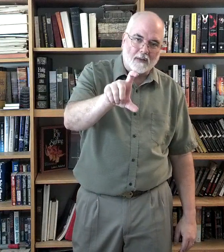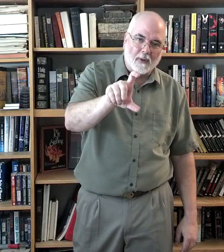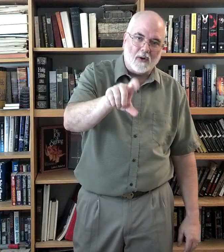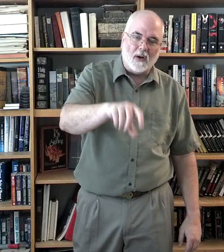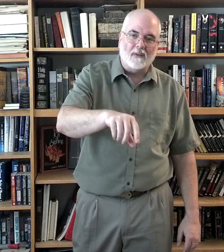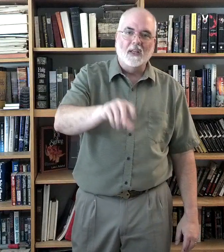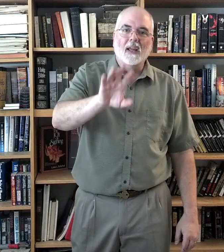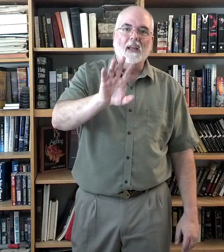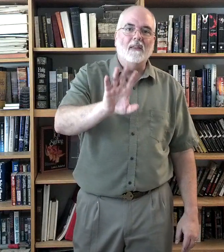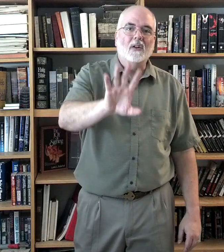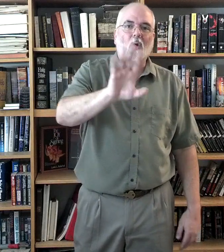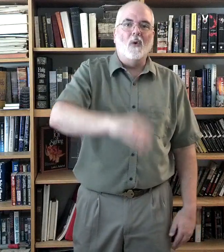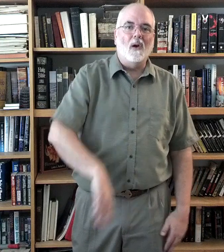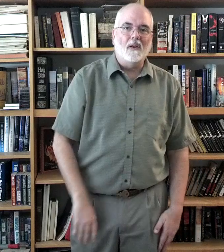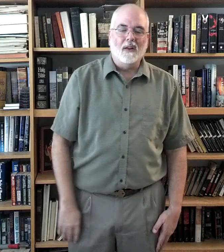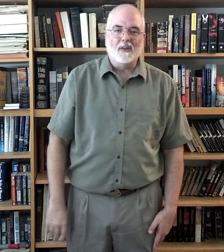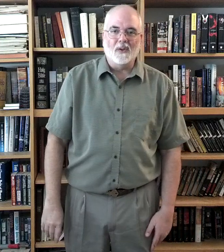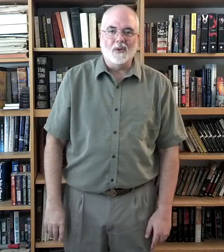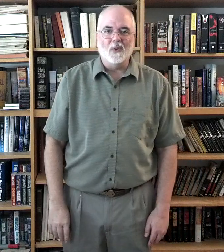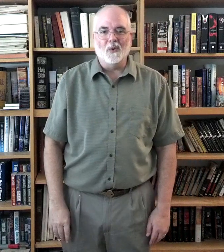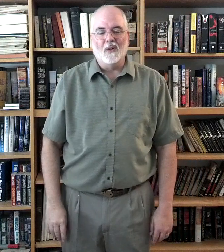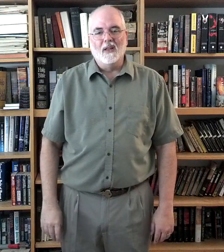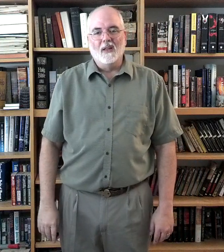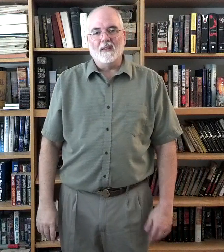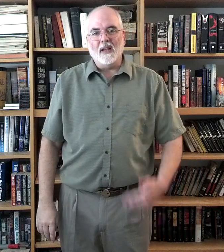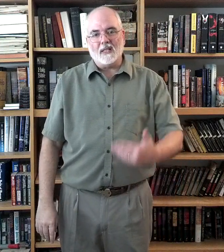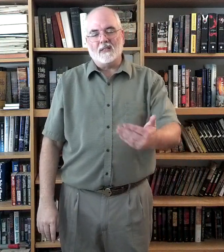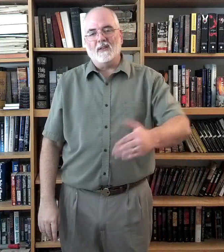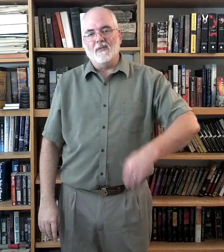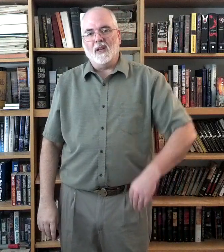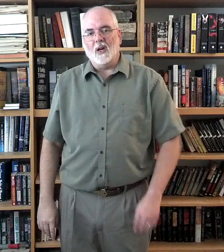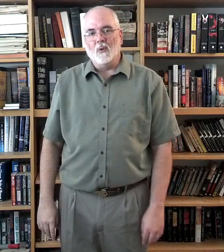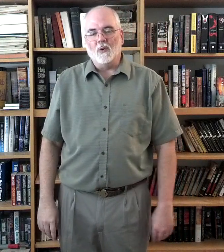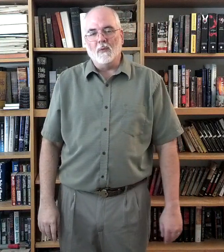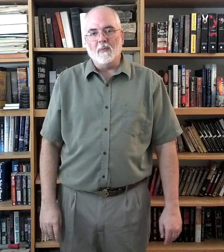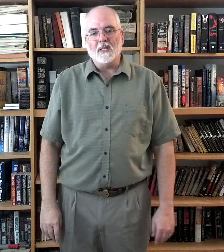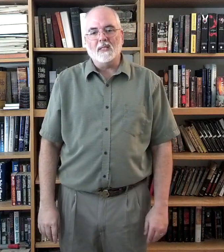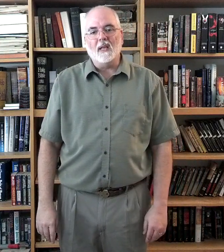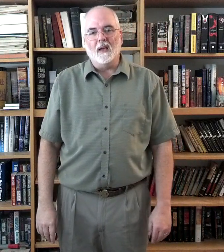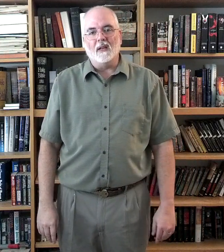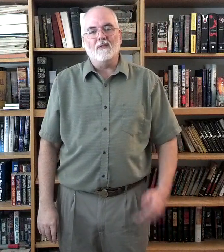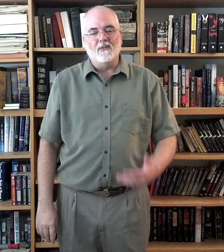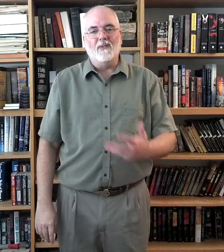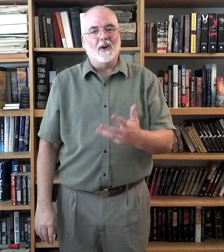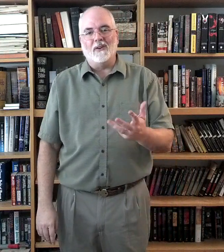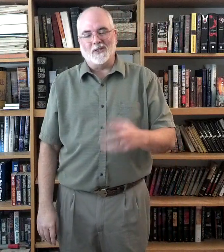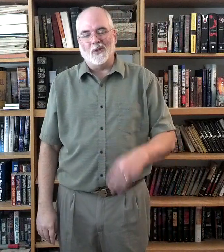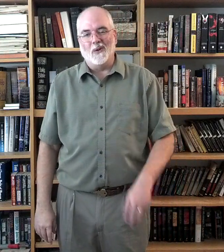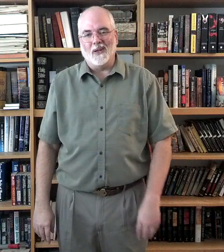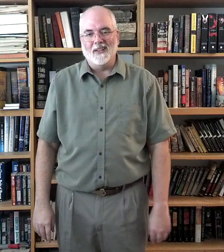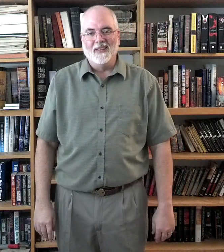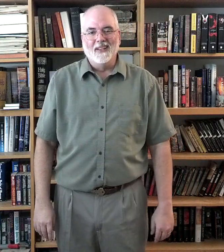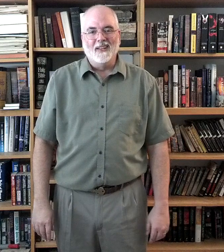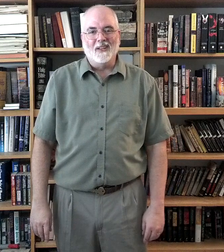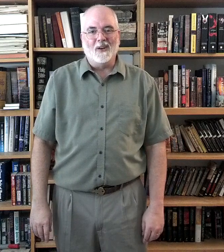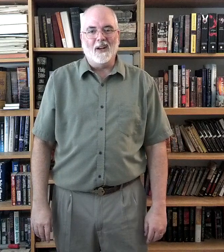paragraphs. Then go on to do the next video, which will be me singing it very slowly. All right?